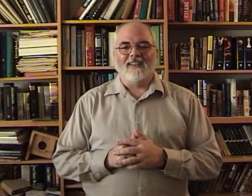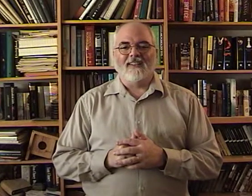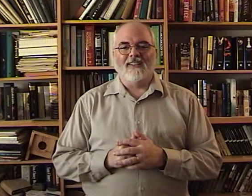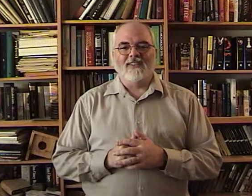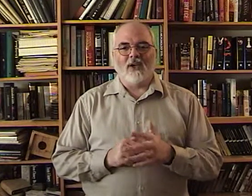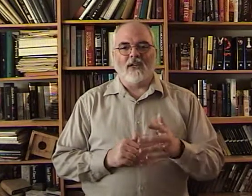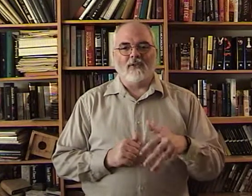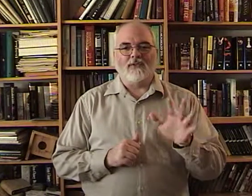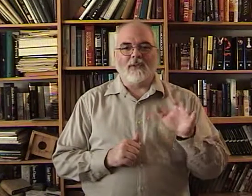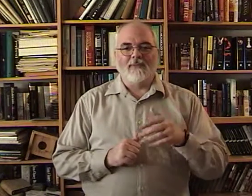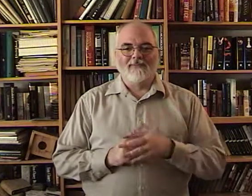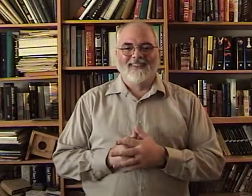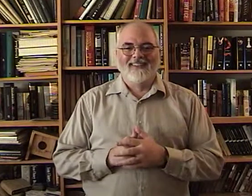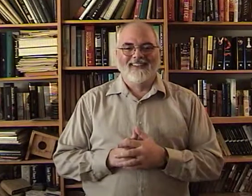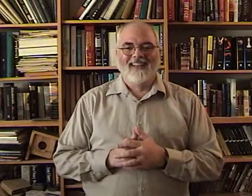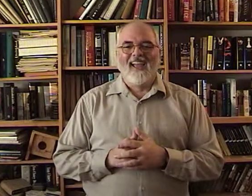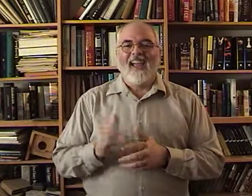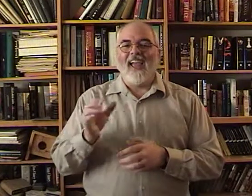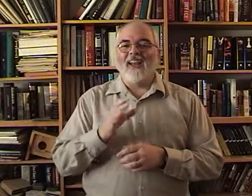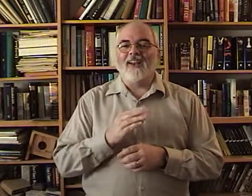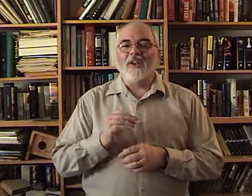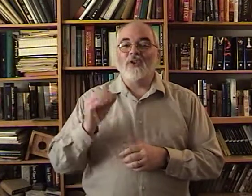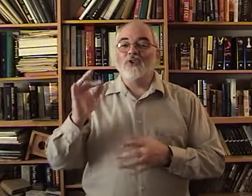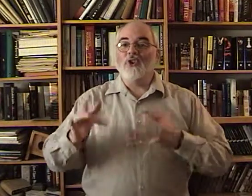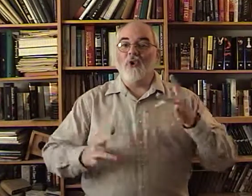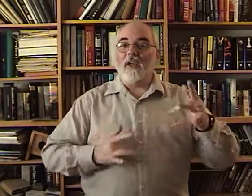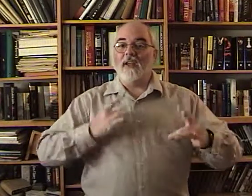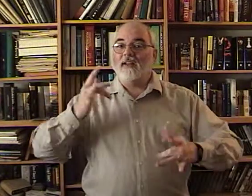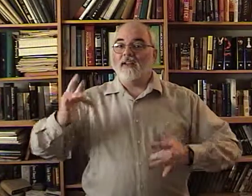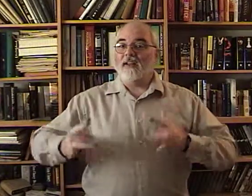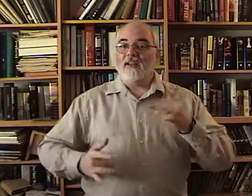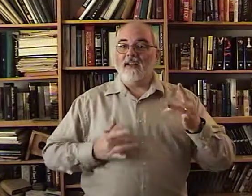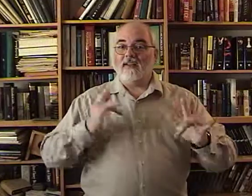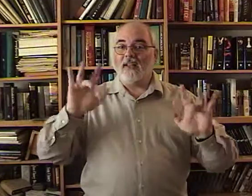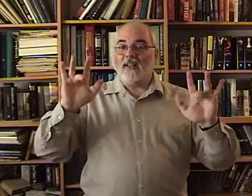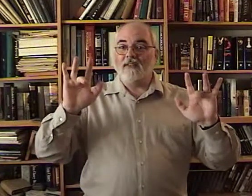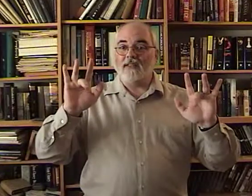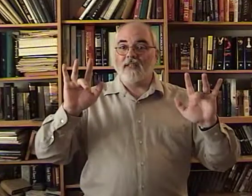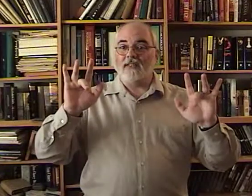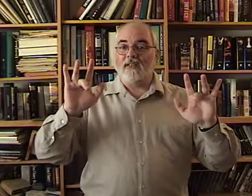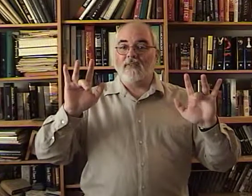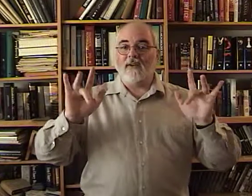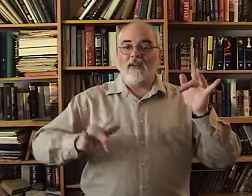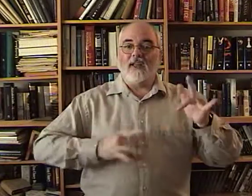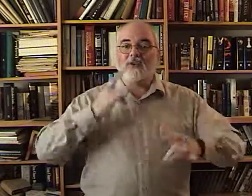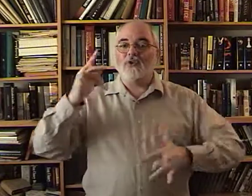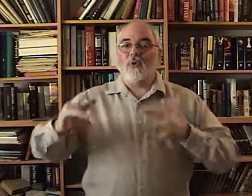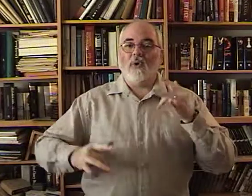The song there was free. And. Joy. There's that center finger again. Joy.